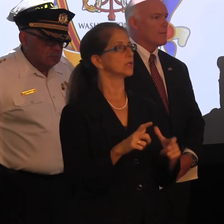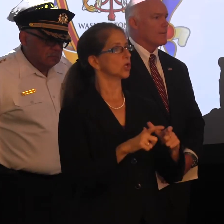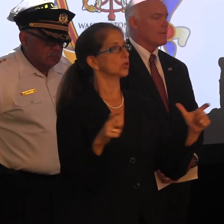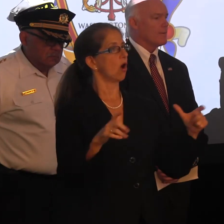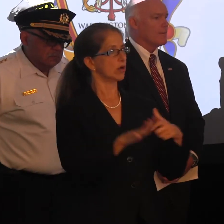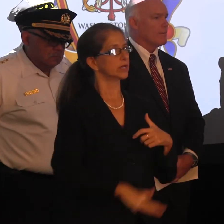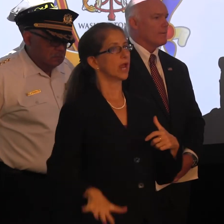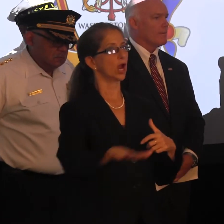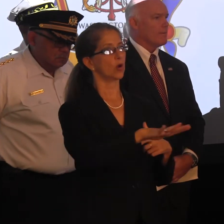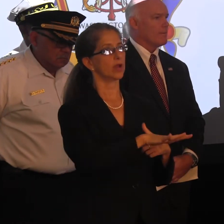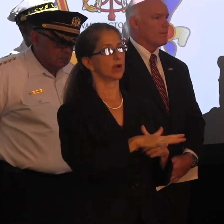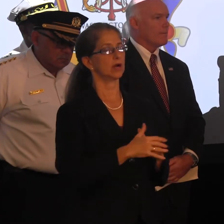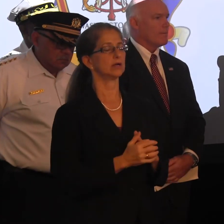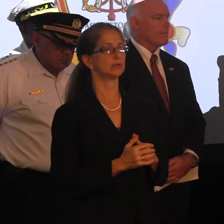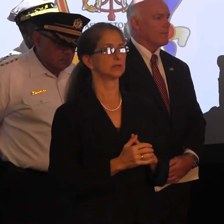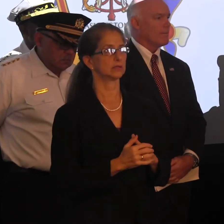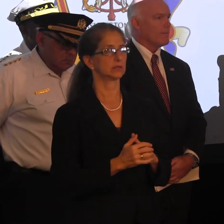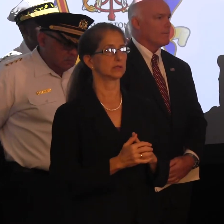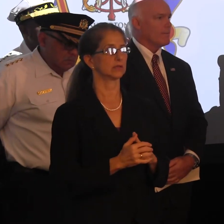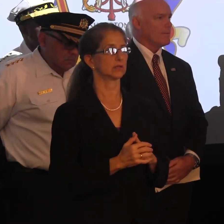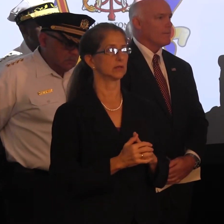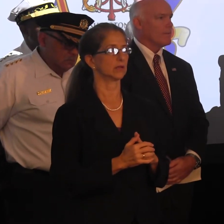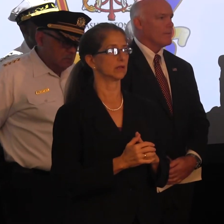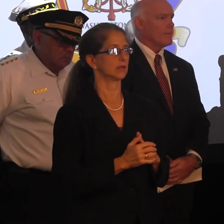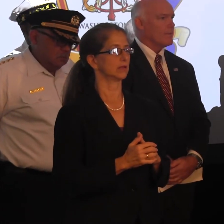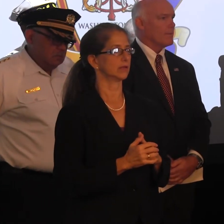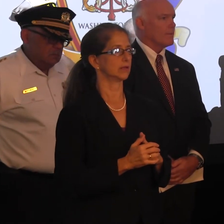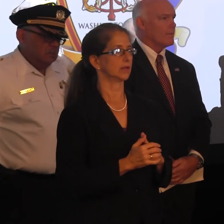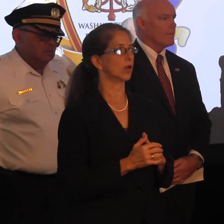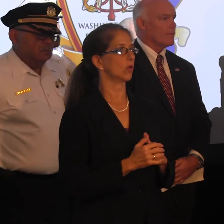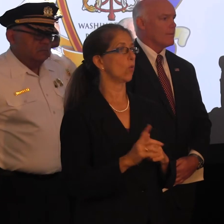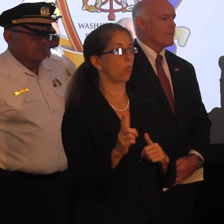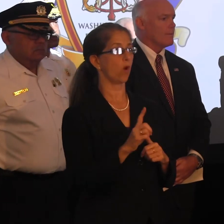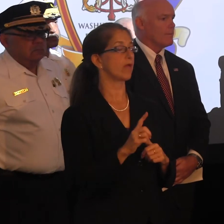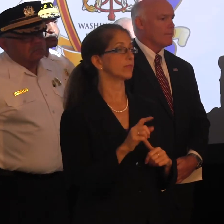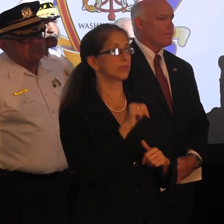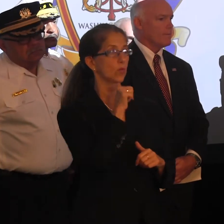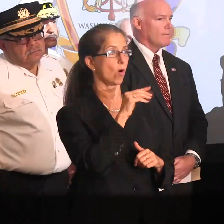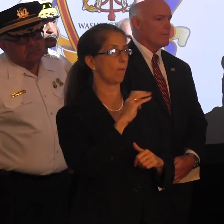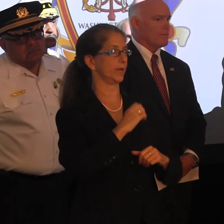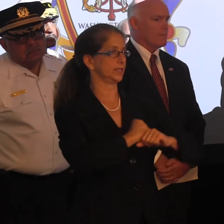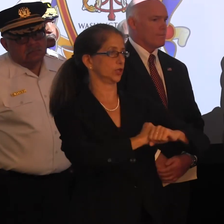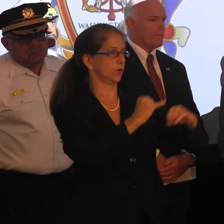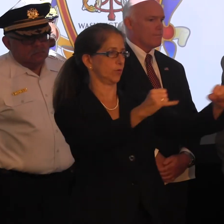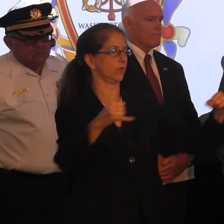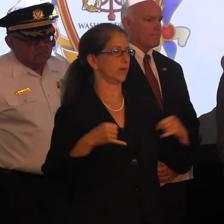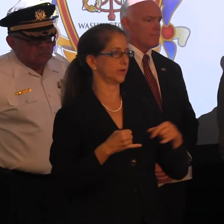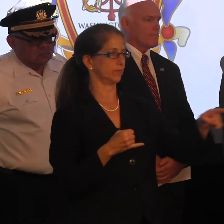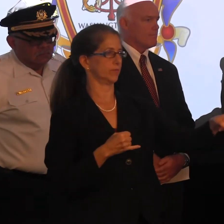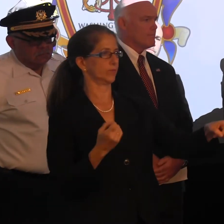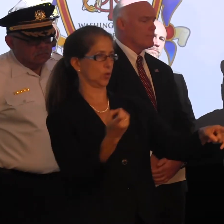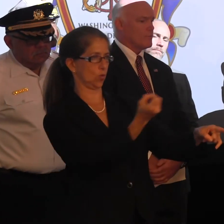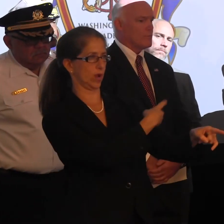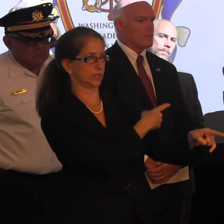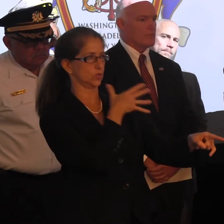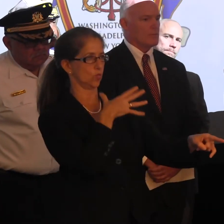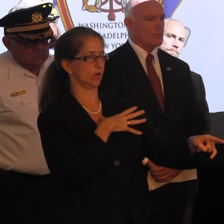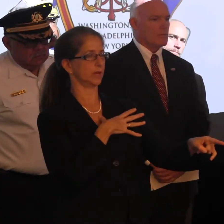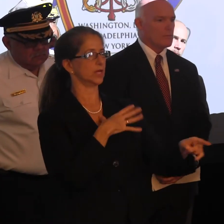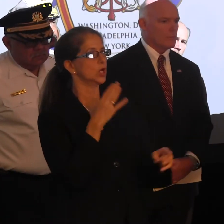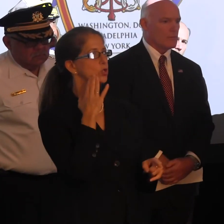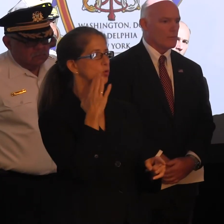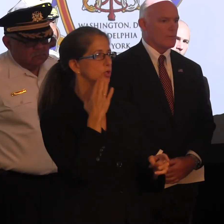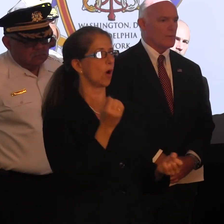areas around which there are not these perimeters. Do we know how much all the additional